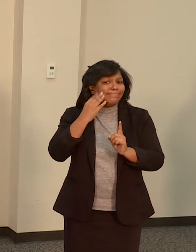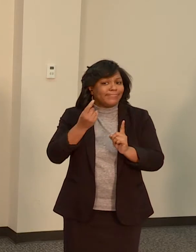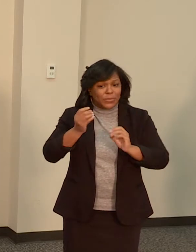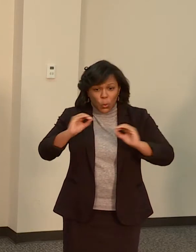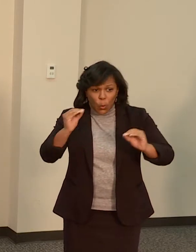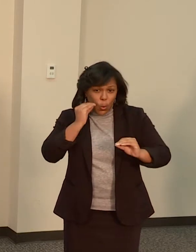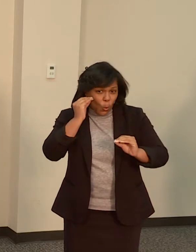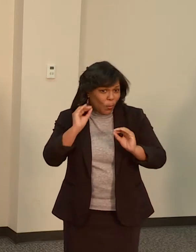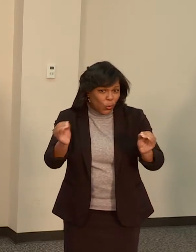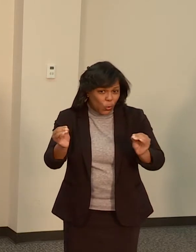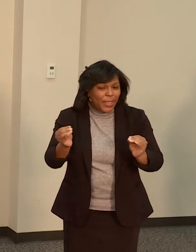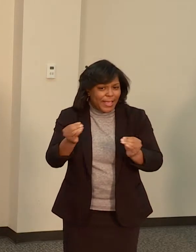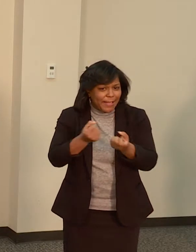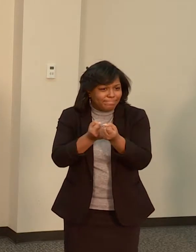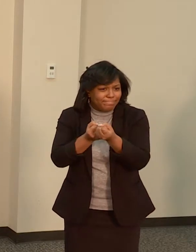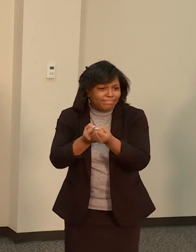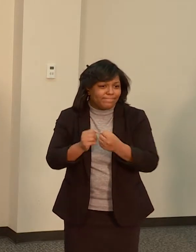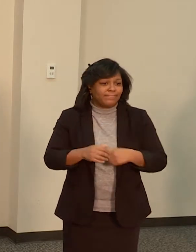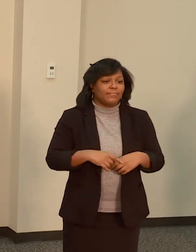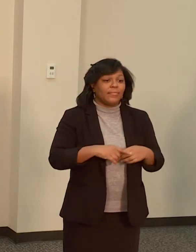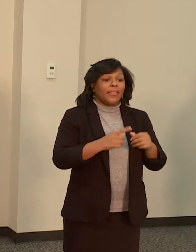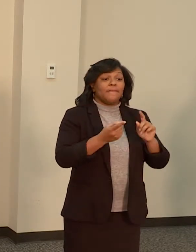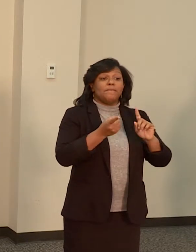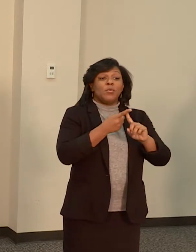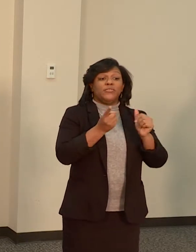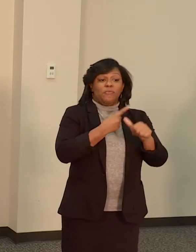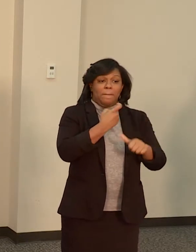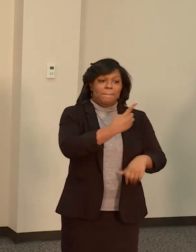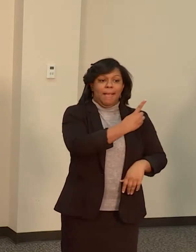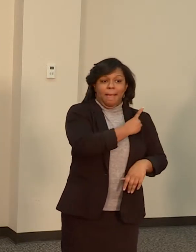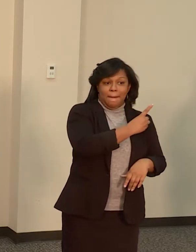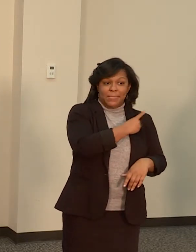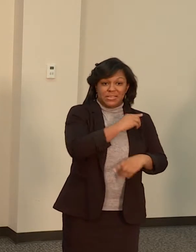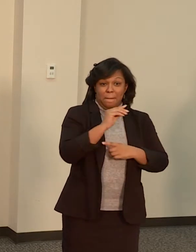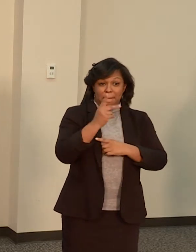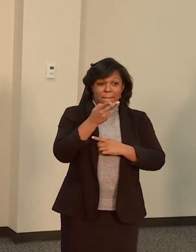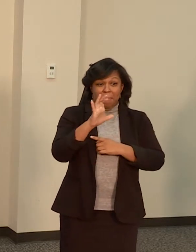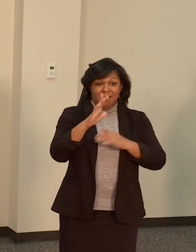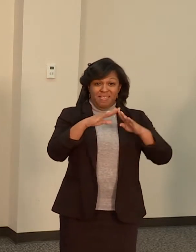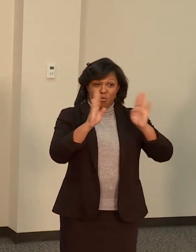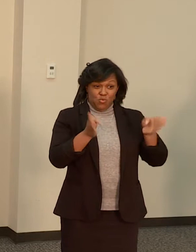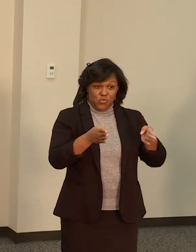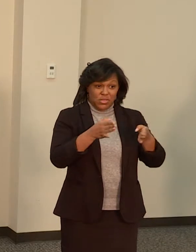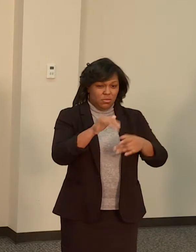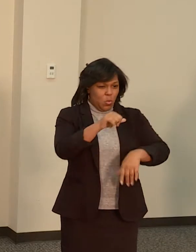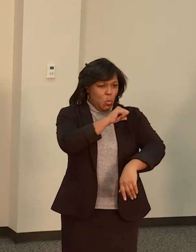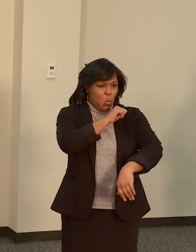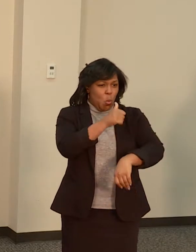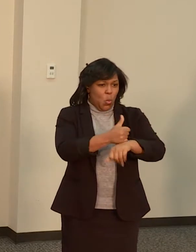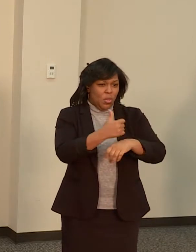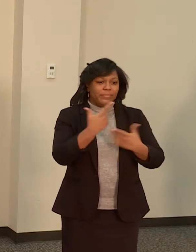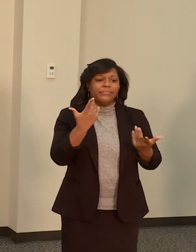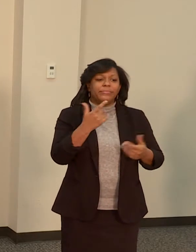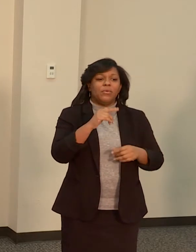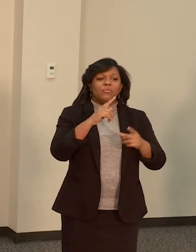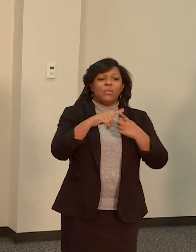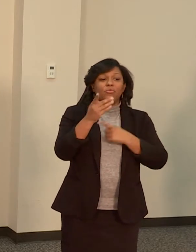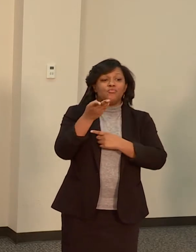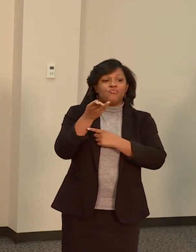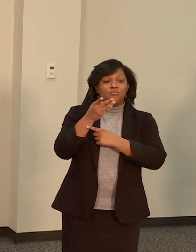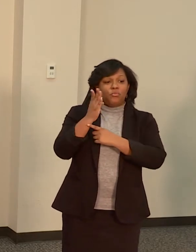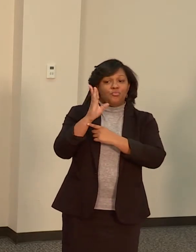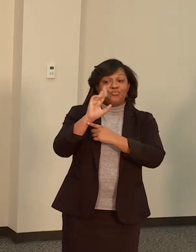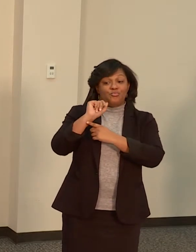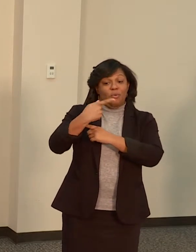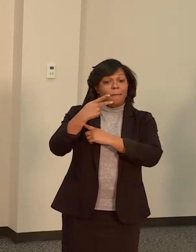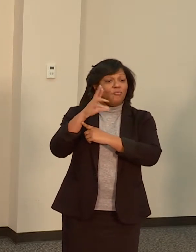administered by Minneapolis Public Housing Authority with wraparound services provided by the YMCA. And then the second one is emergency